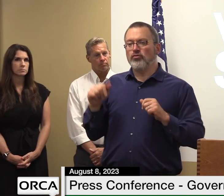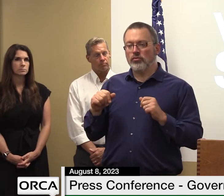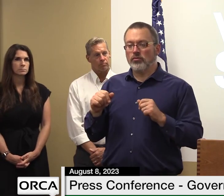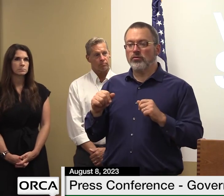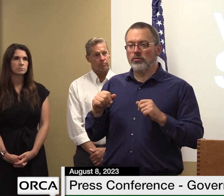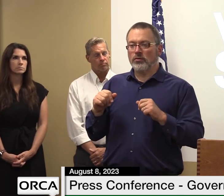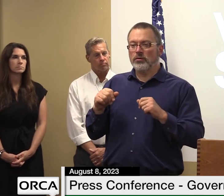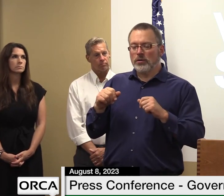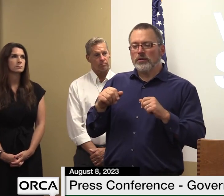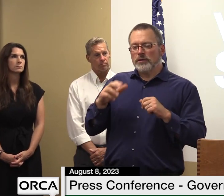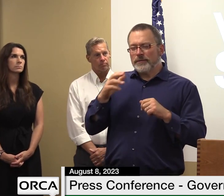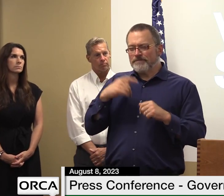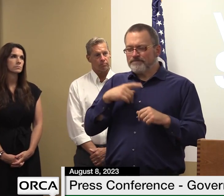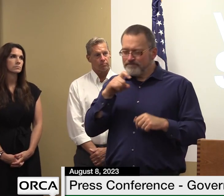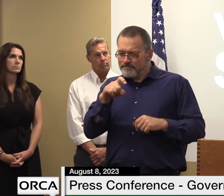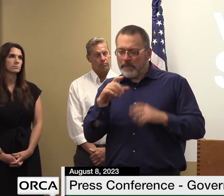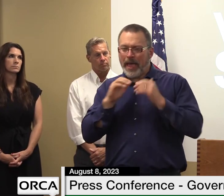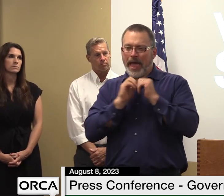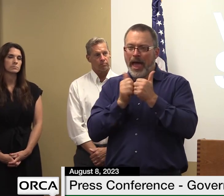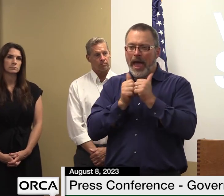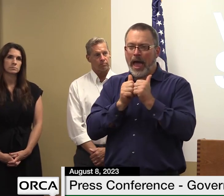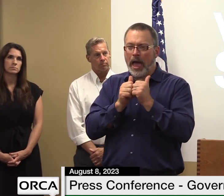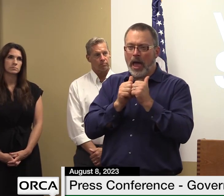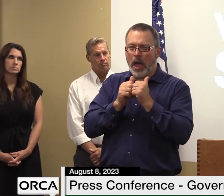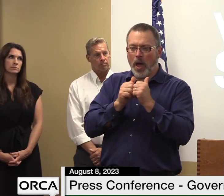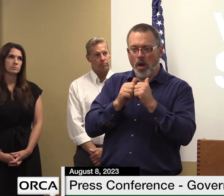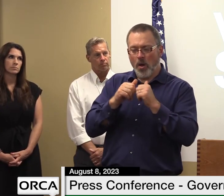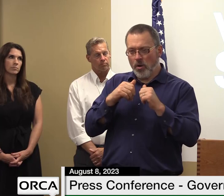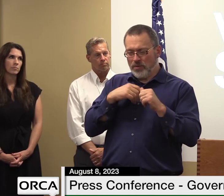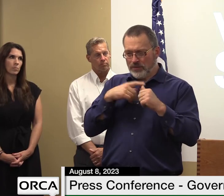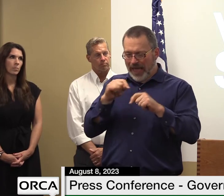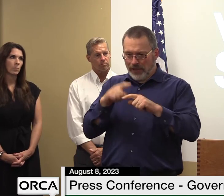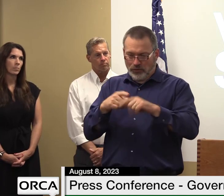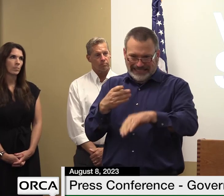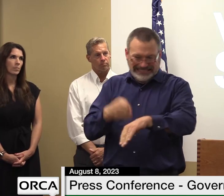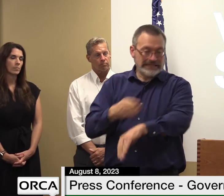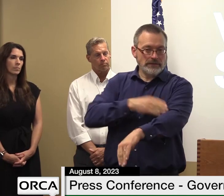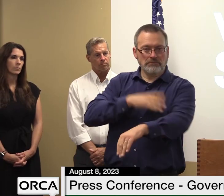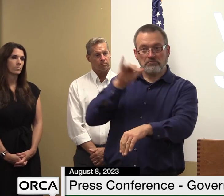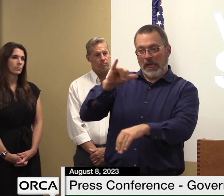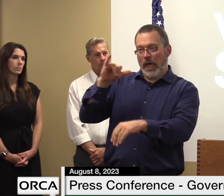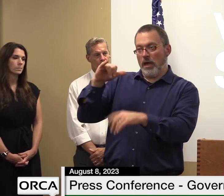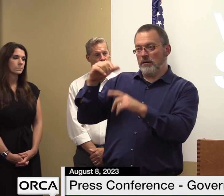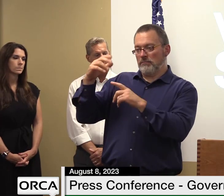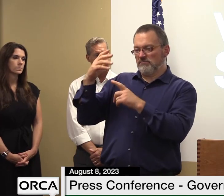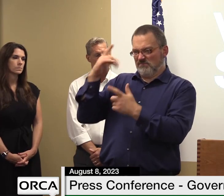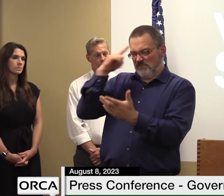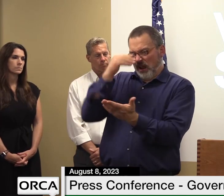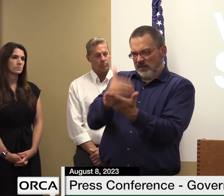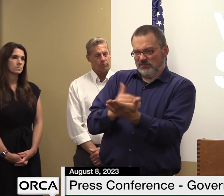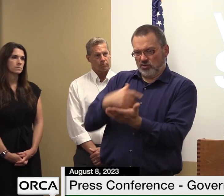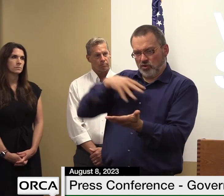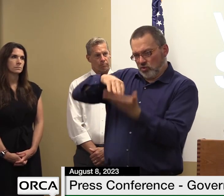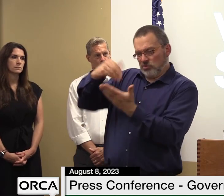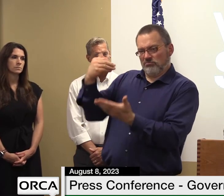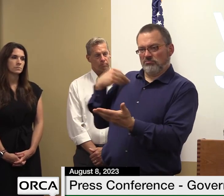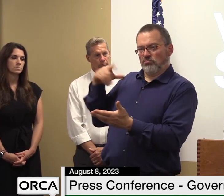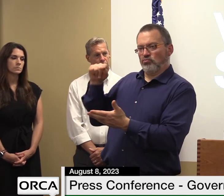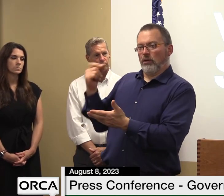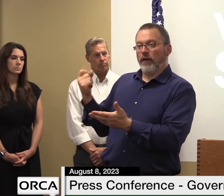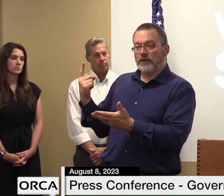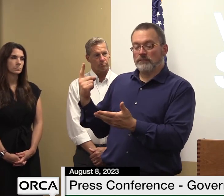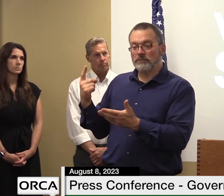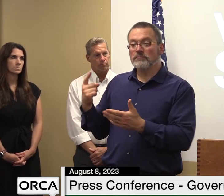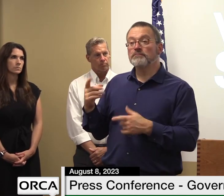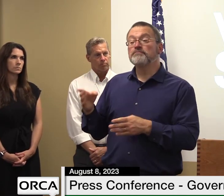and then might have been looked at before irene and then with respect to the structures i can tell